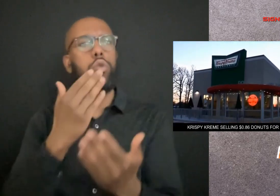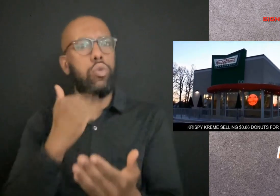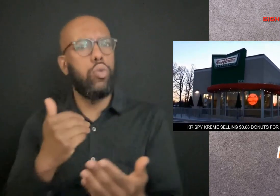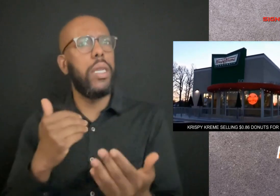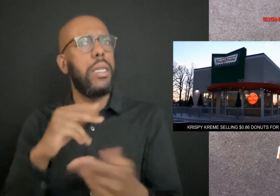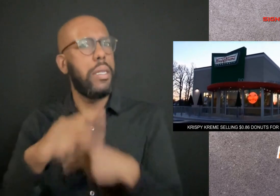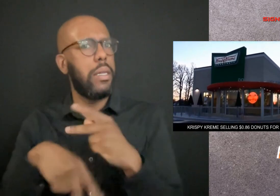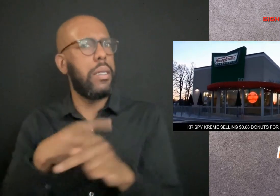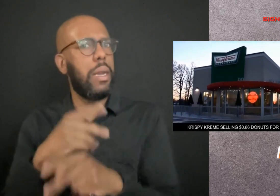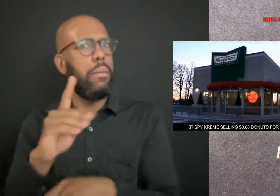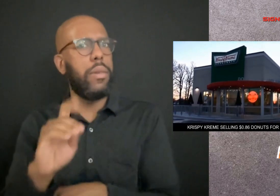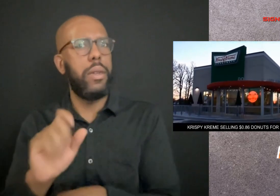July 14th.